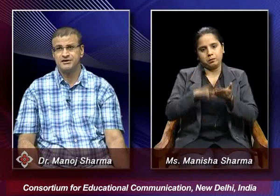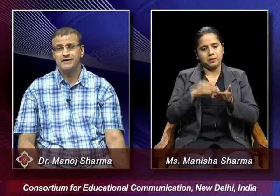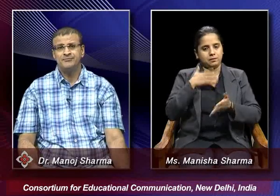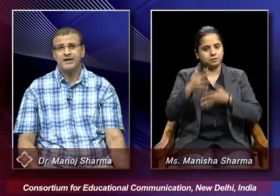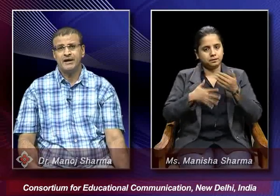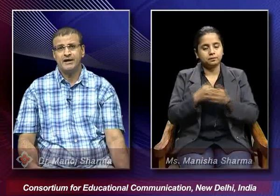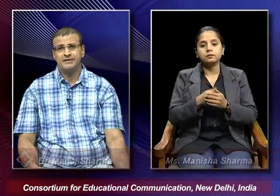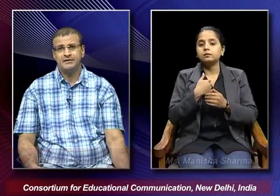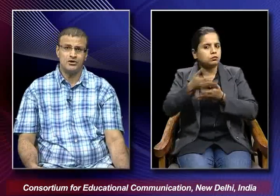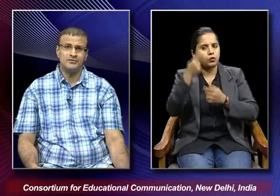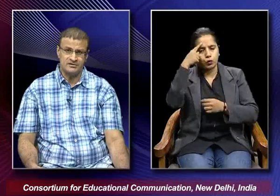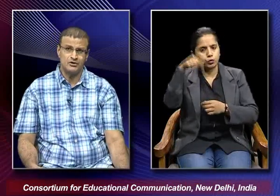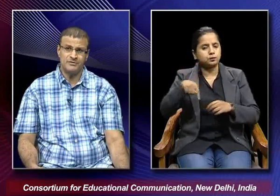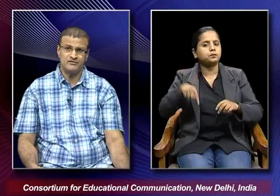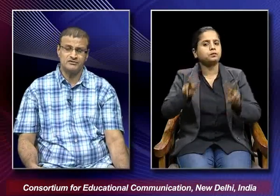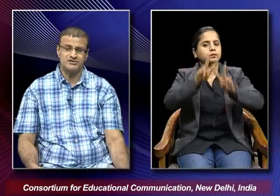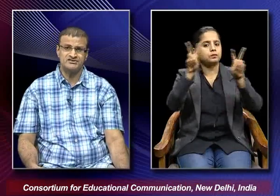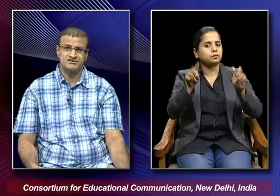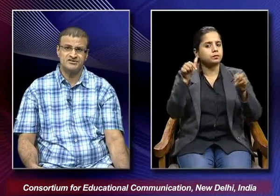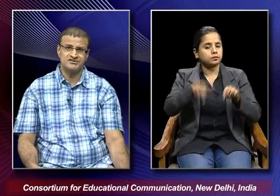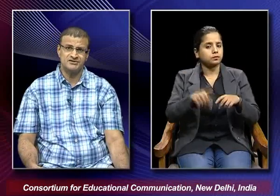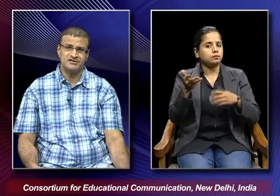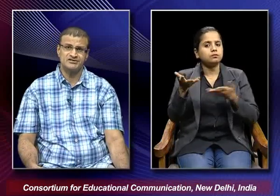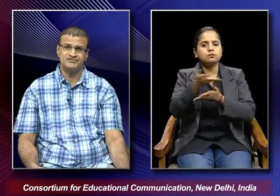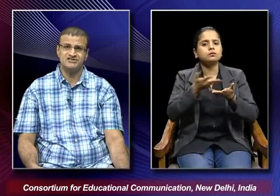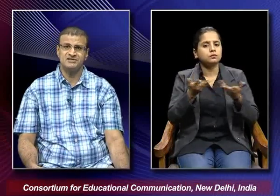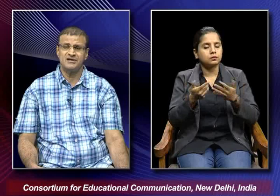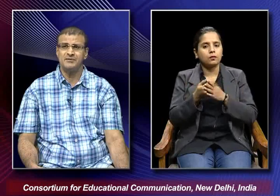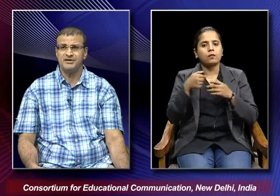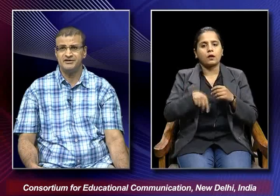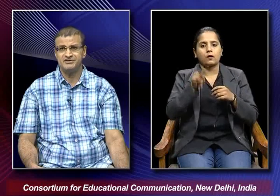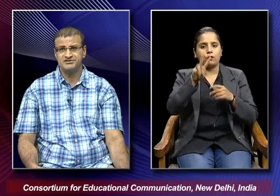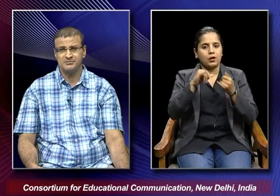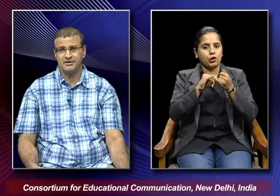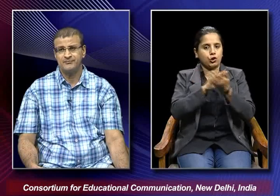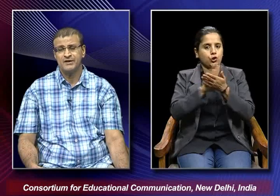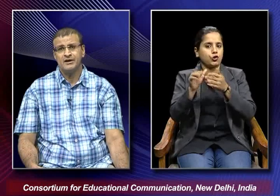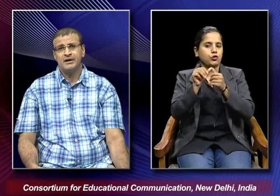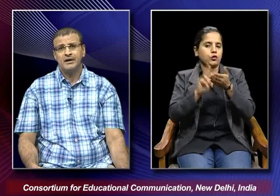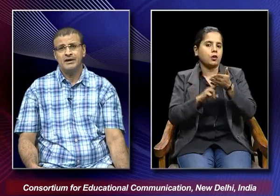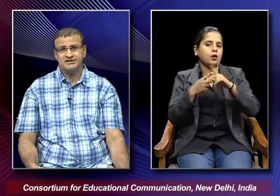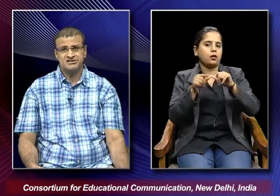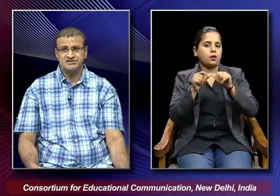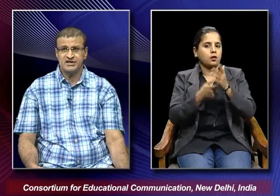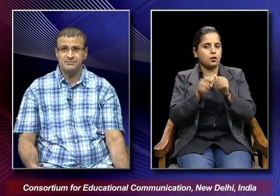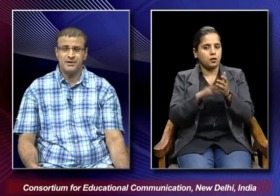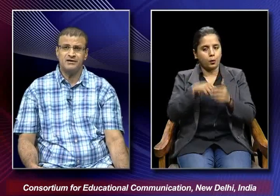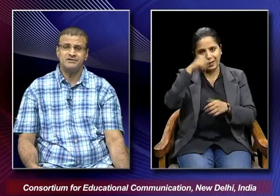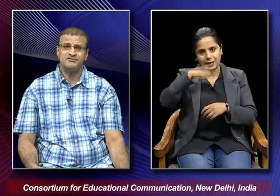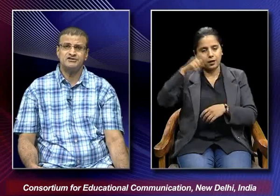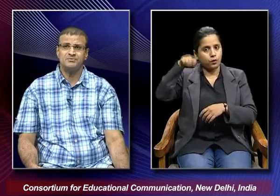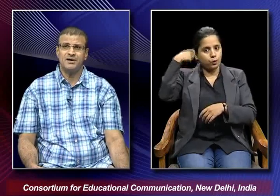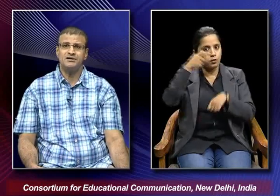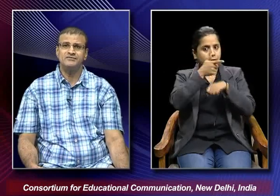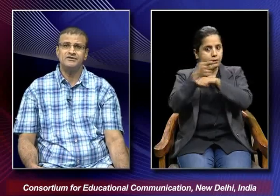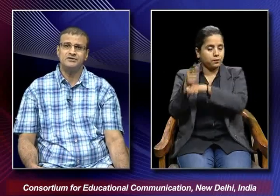us and the topic for the today's discussion is vishantaram and Indian cinema and this is the second part in